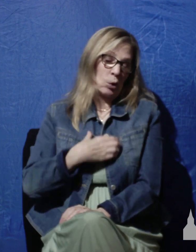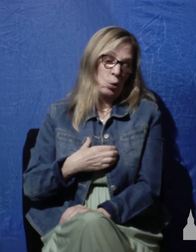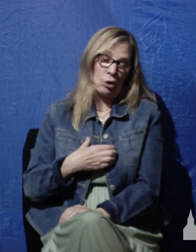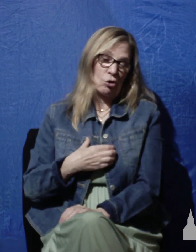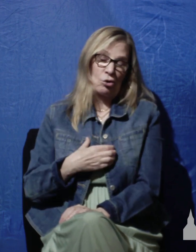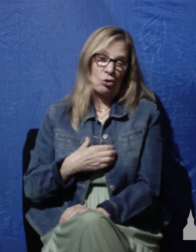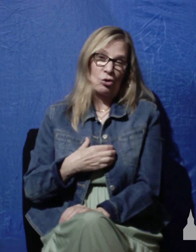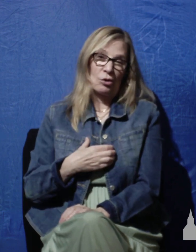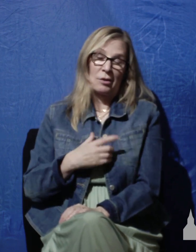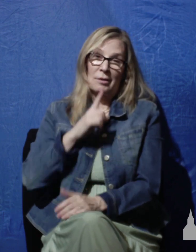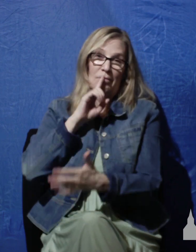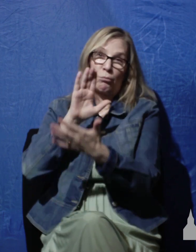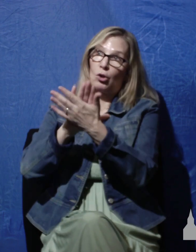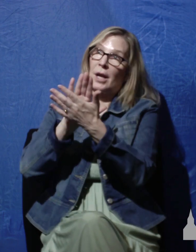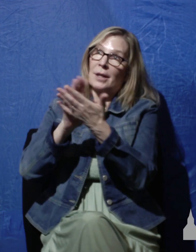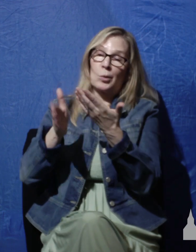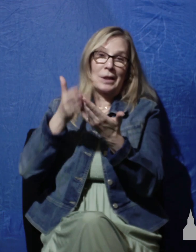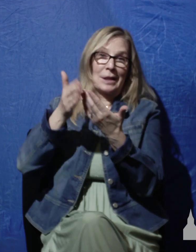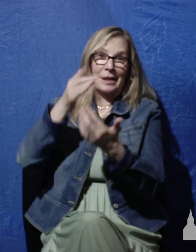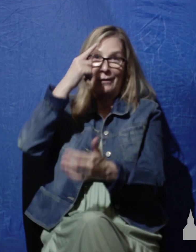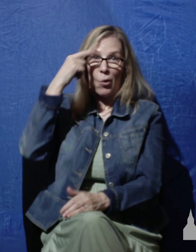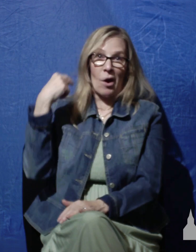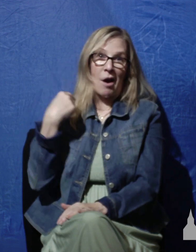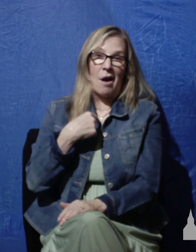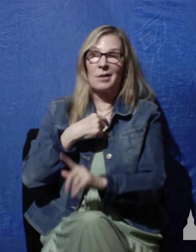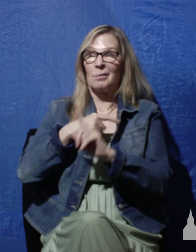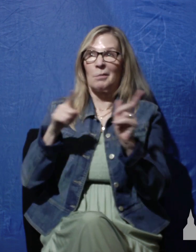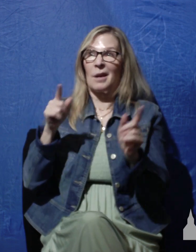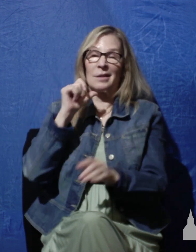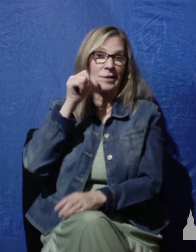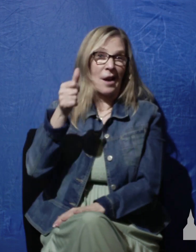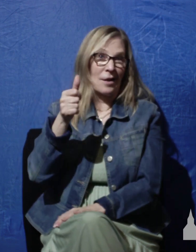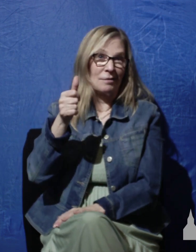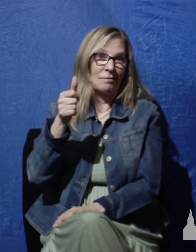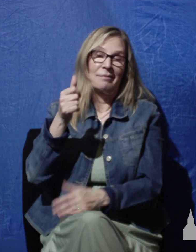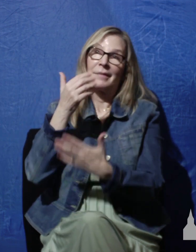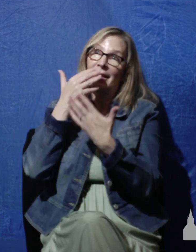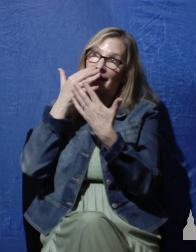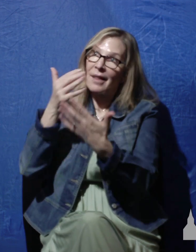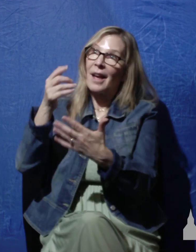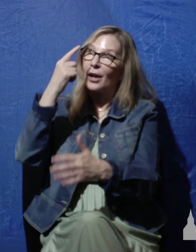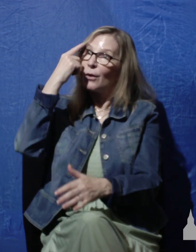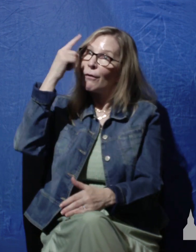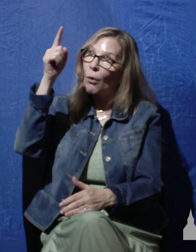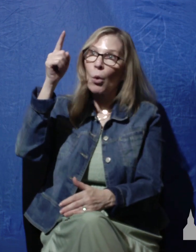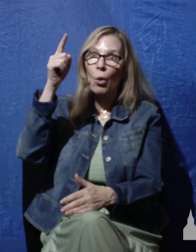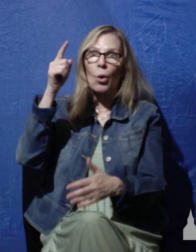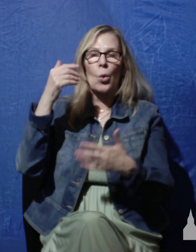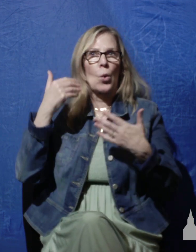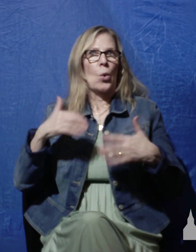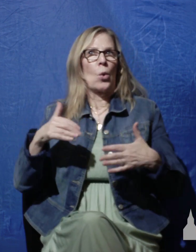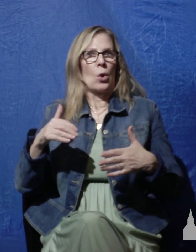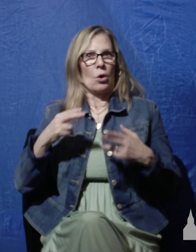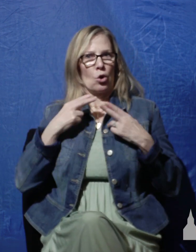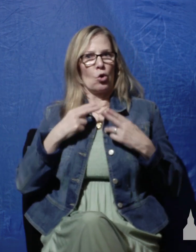praise was easy for us but it's not but we thank you for the humanity of this king